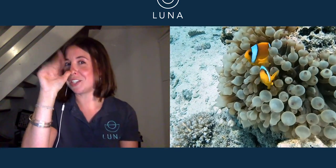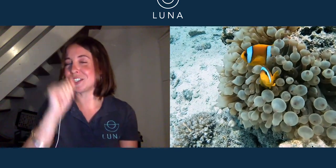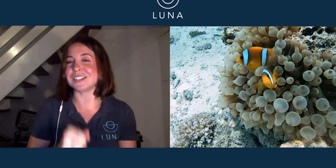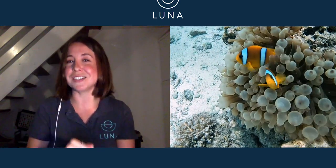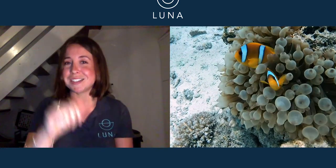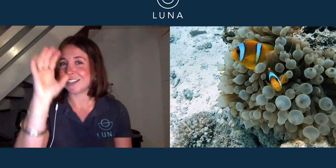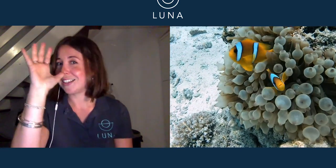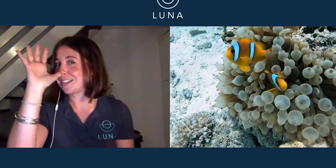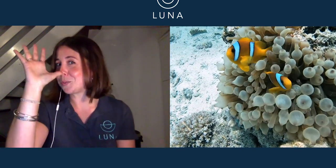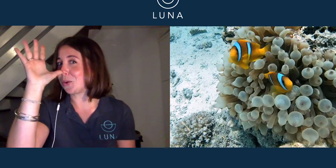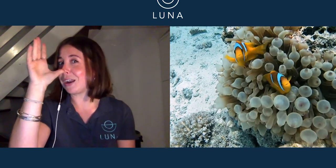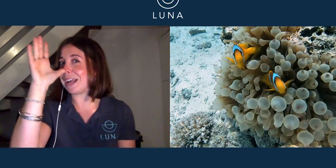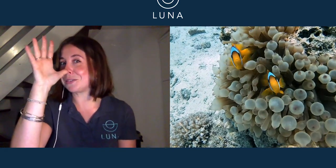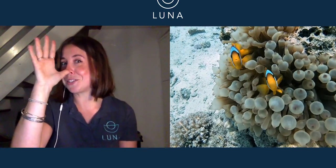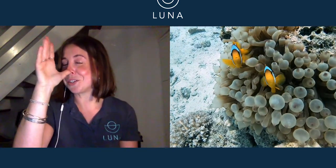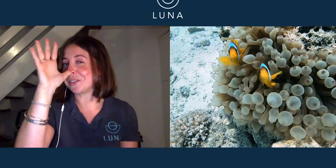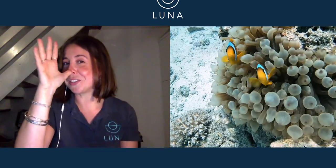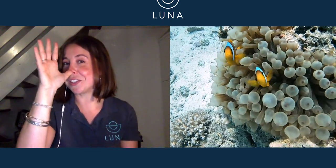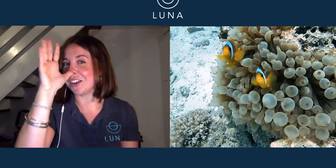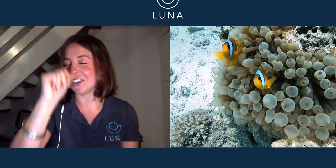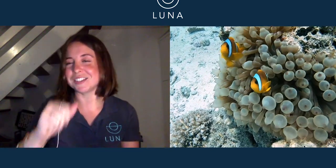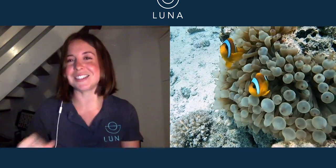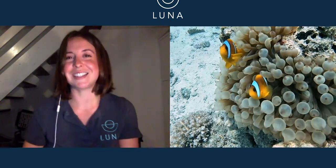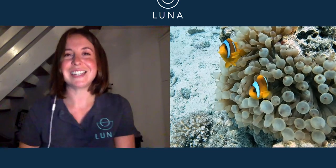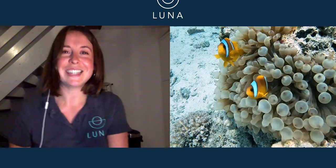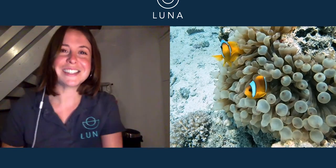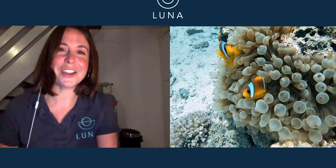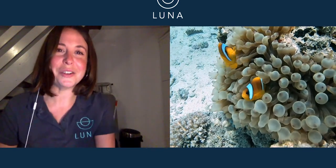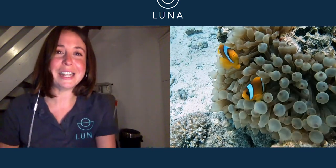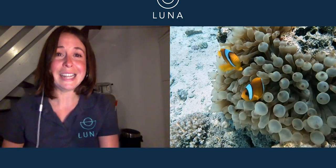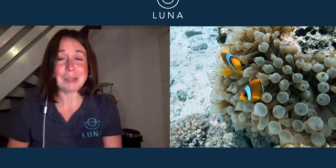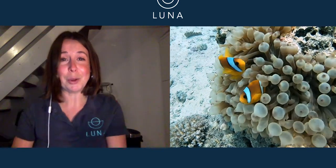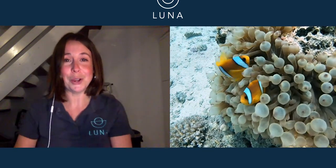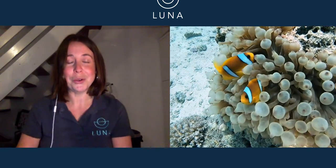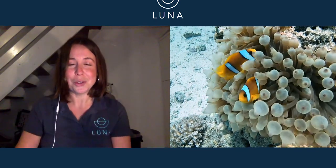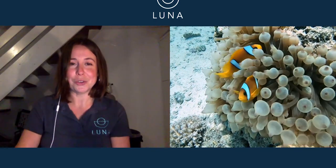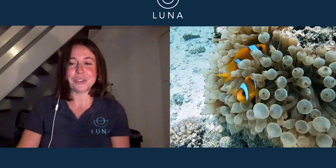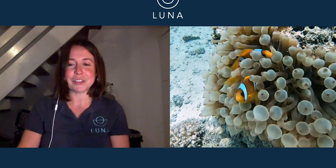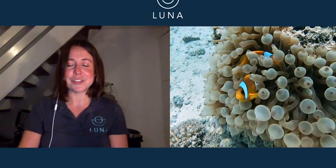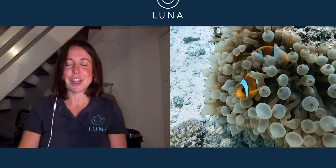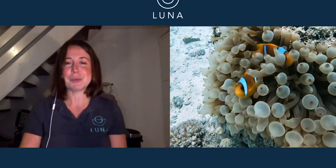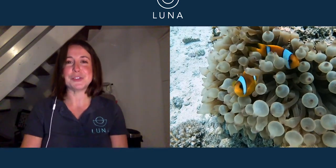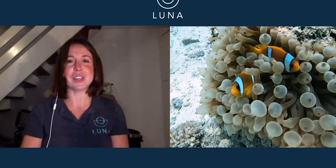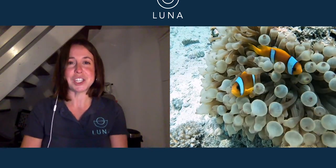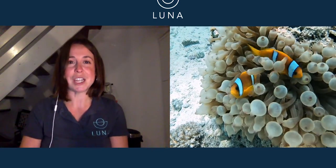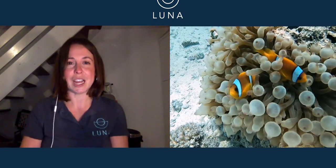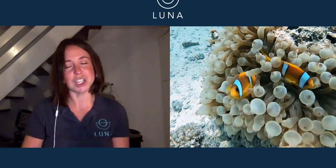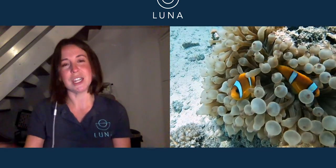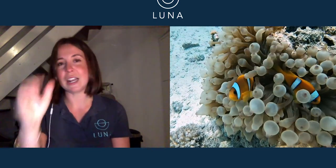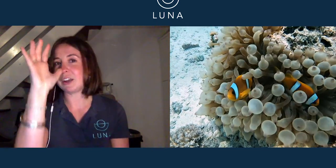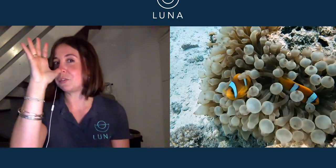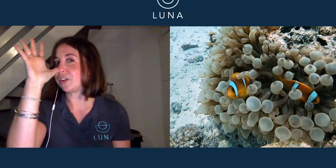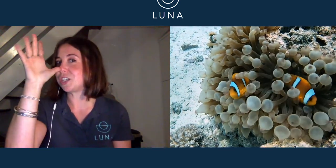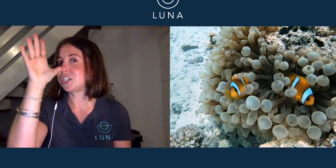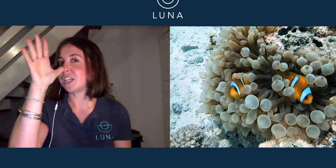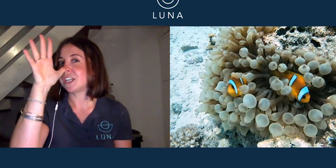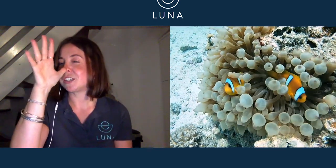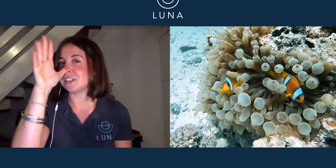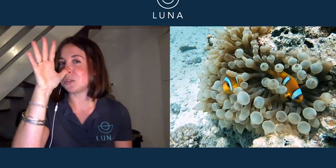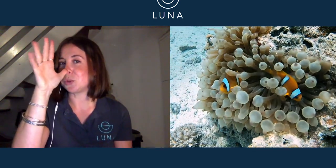because this is what clowns do in the circus. So Nemo, the famous fish, is actually a clownfish. This is what you